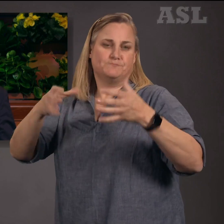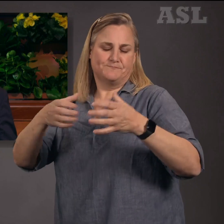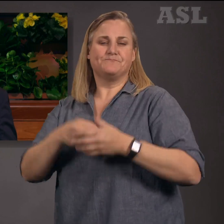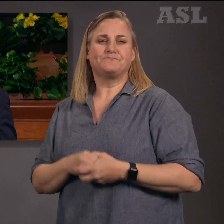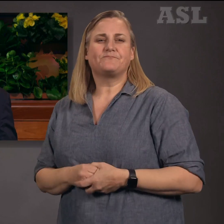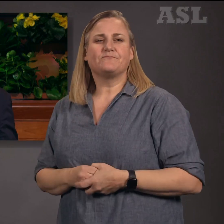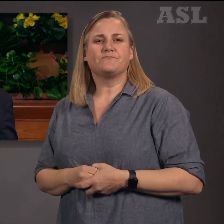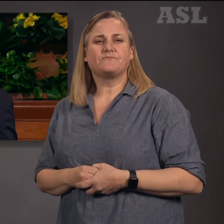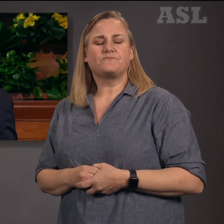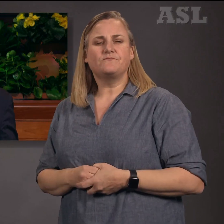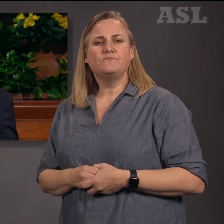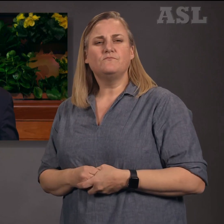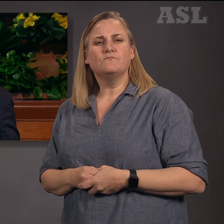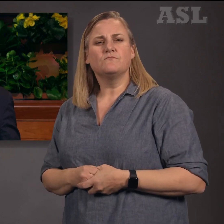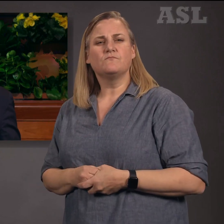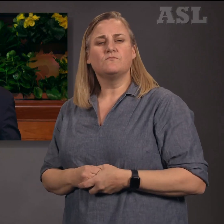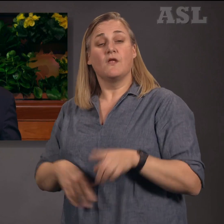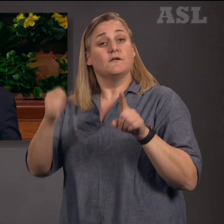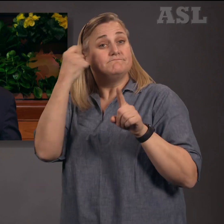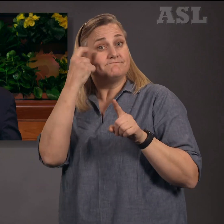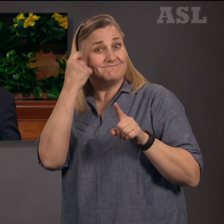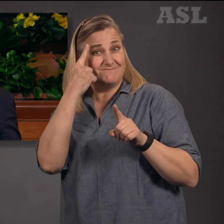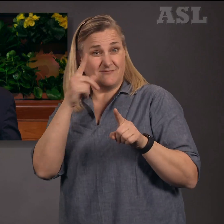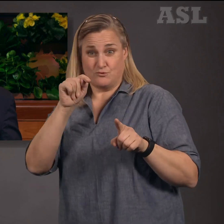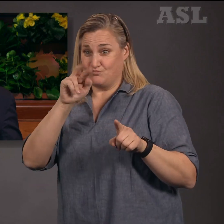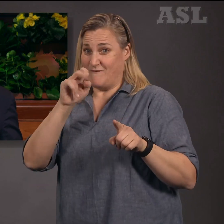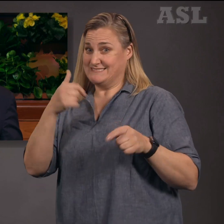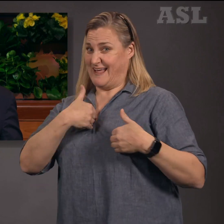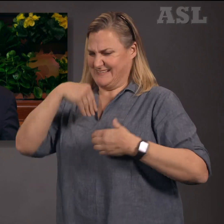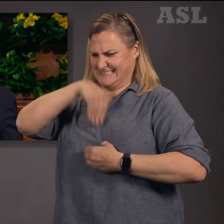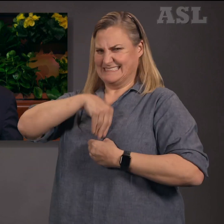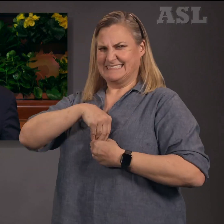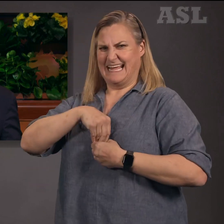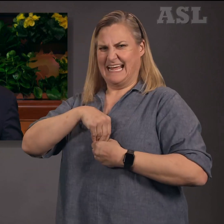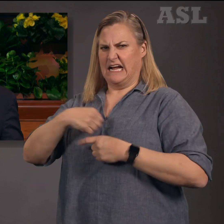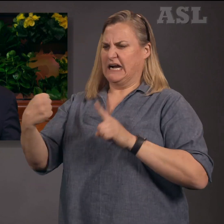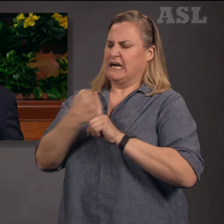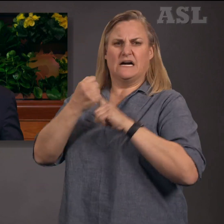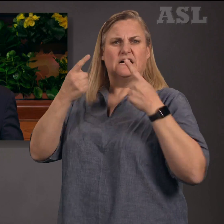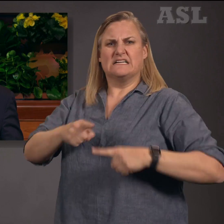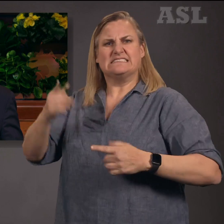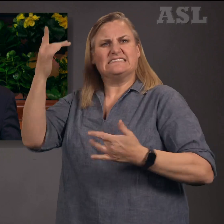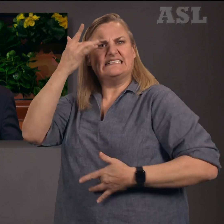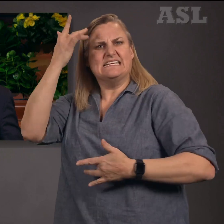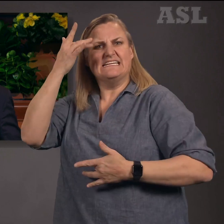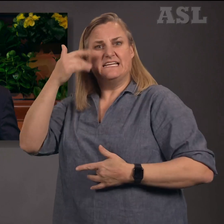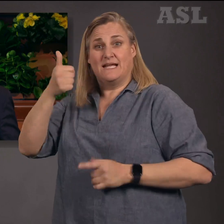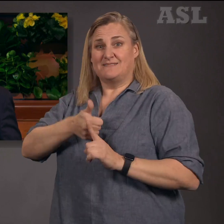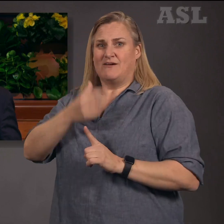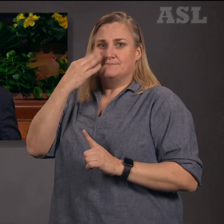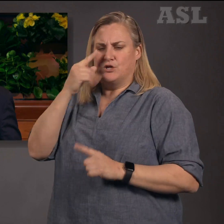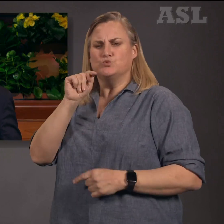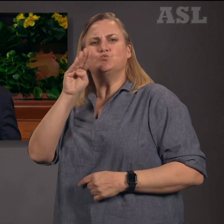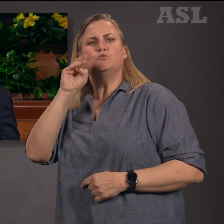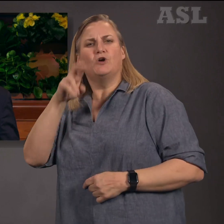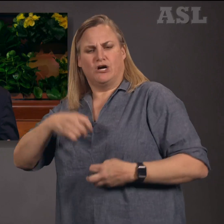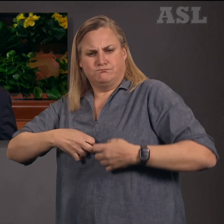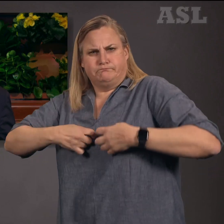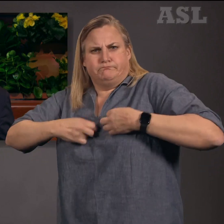Travis has a rare disease that continuously forms clusters of tumors in his internal organs. He has undergone many